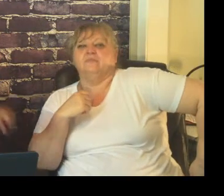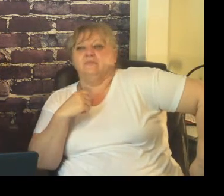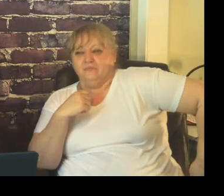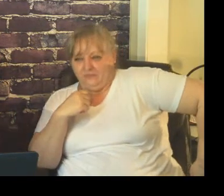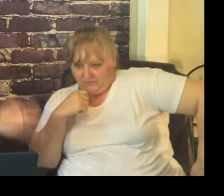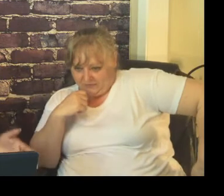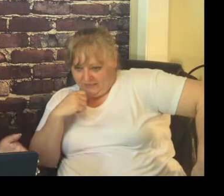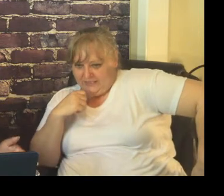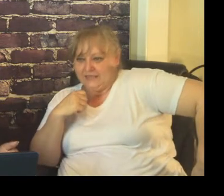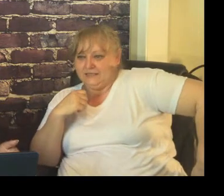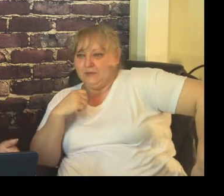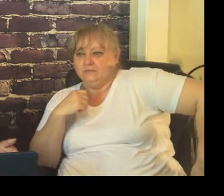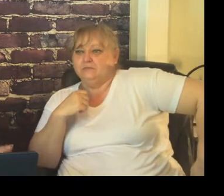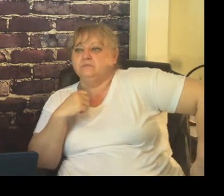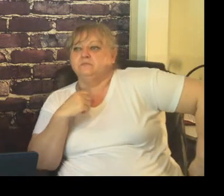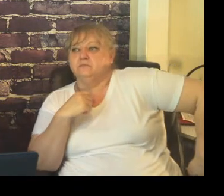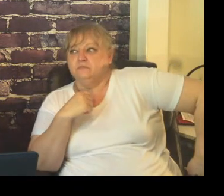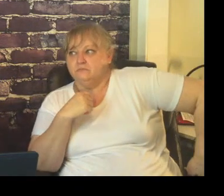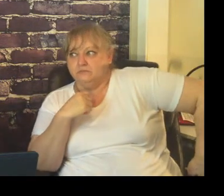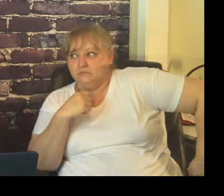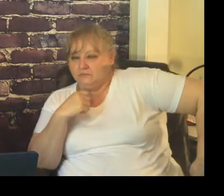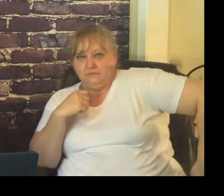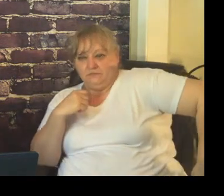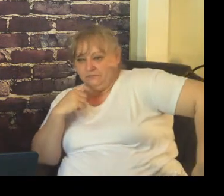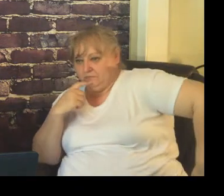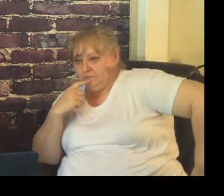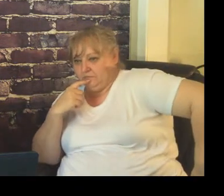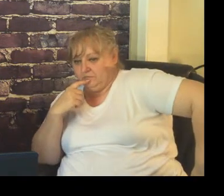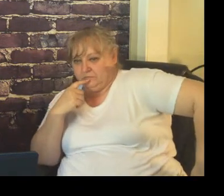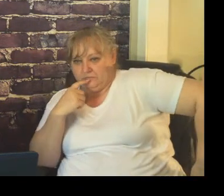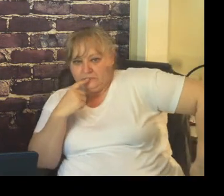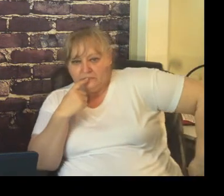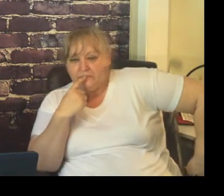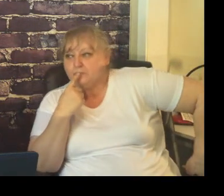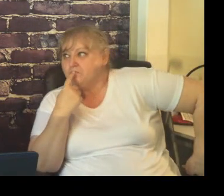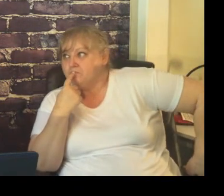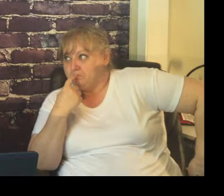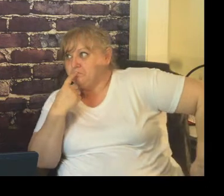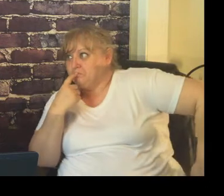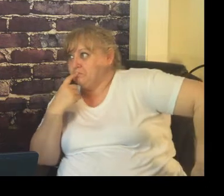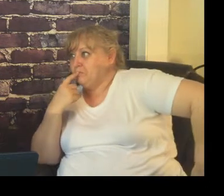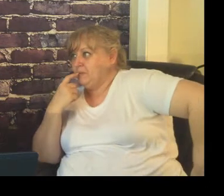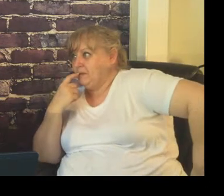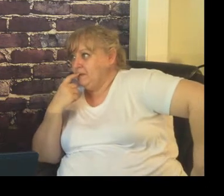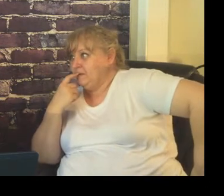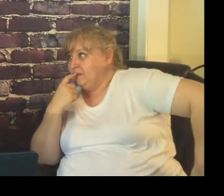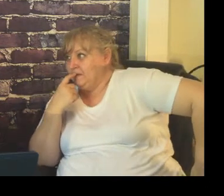the tardy bell rings and then 15 people want to sharpen a pencil after the tardy bell ring and you go oh okay go on